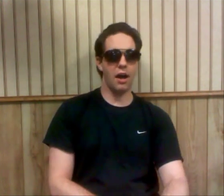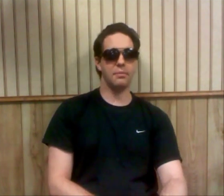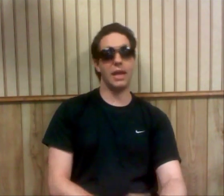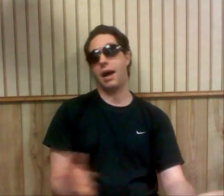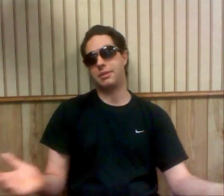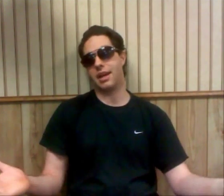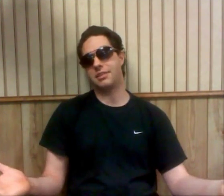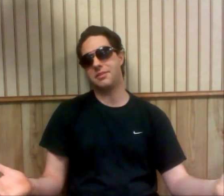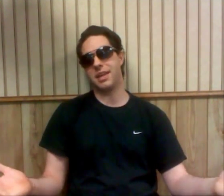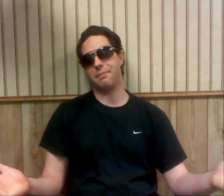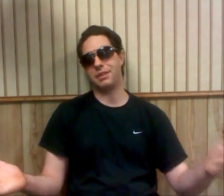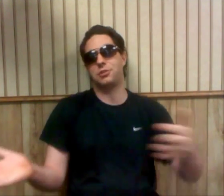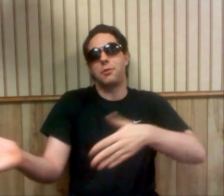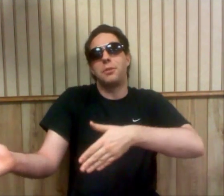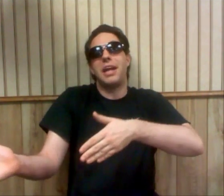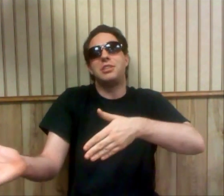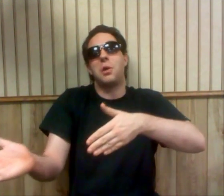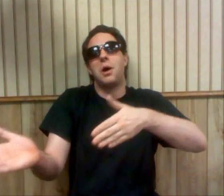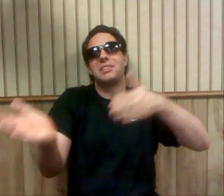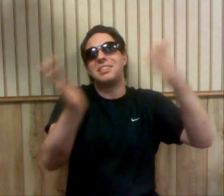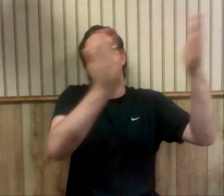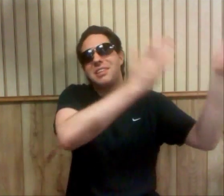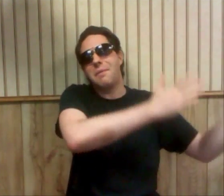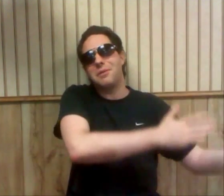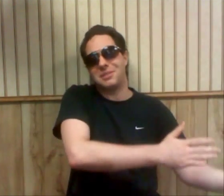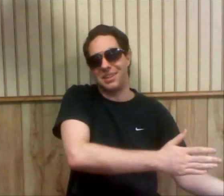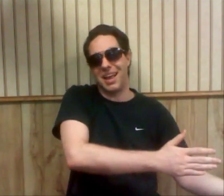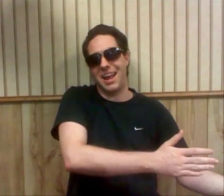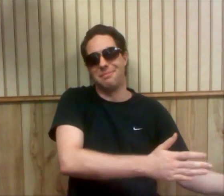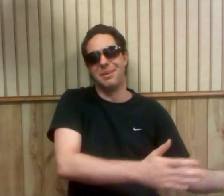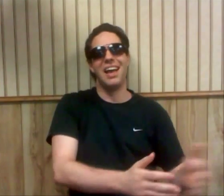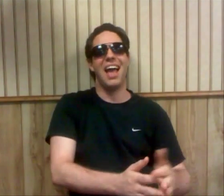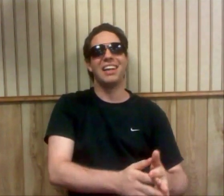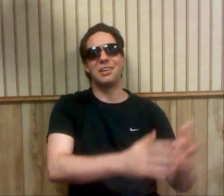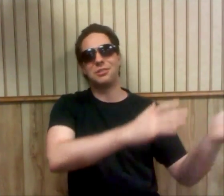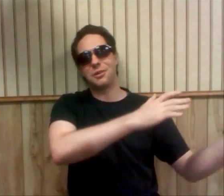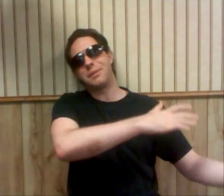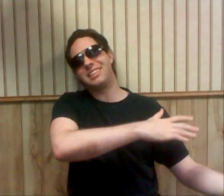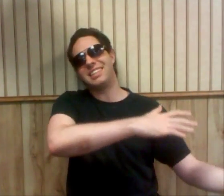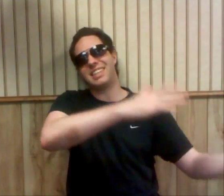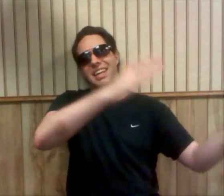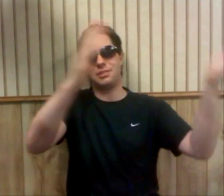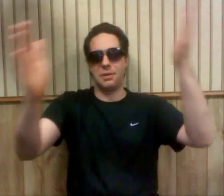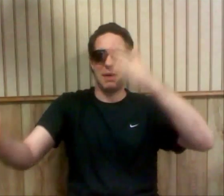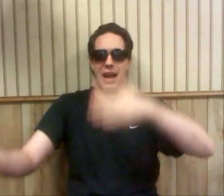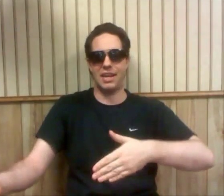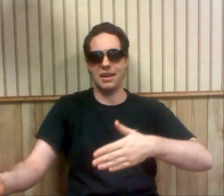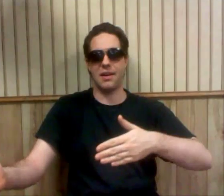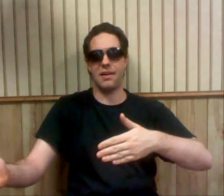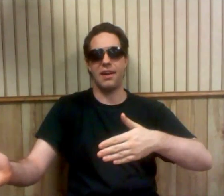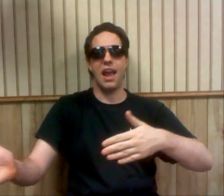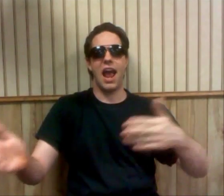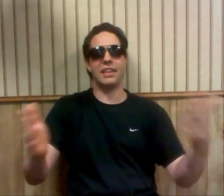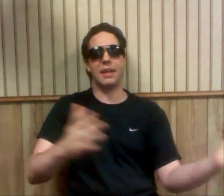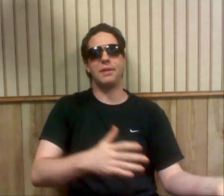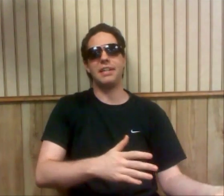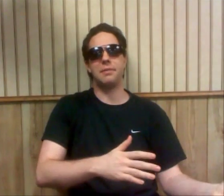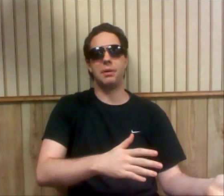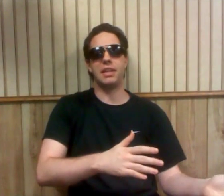They opted not to do that because Triple H lost at SummerSlam. So Triple H needs to get his win back here, and then we need to put the